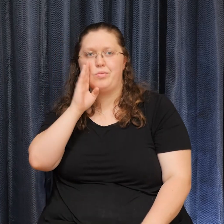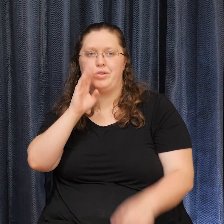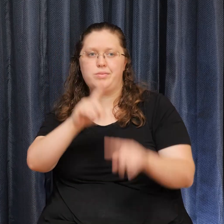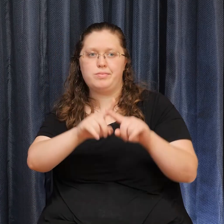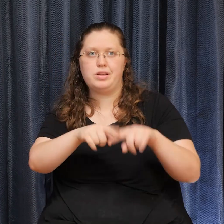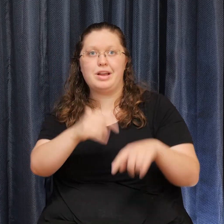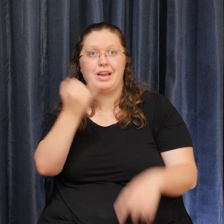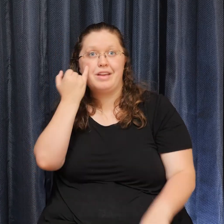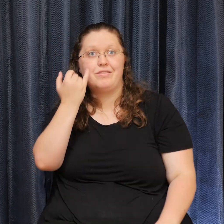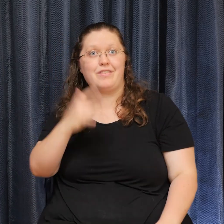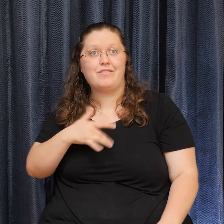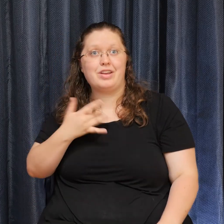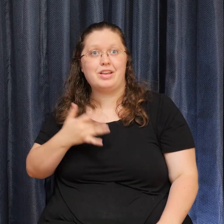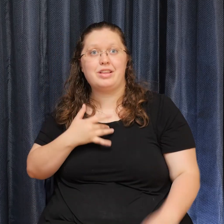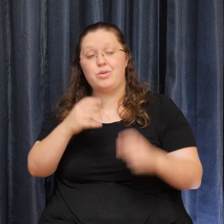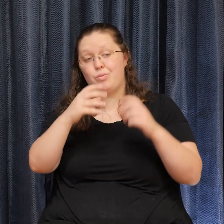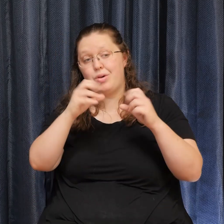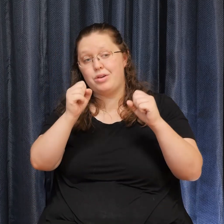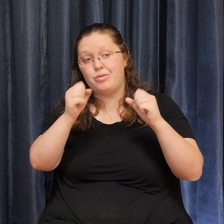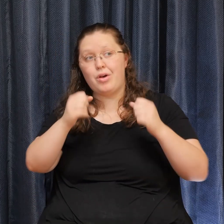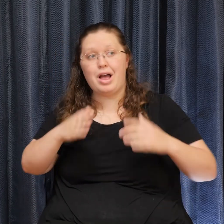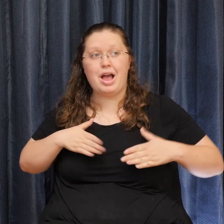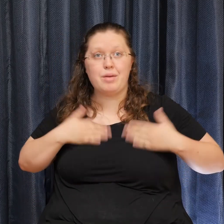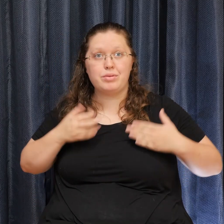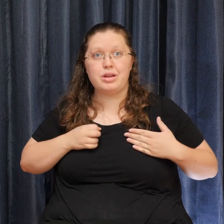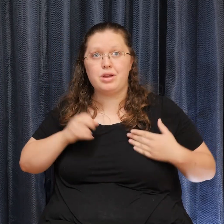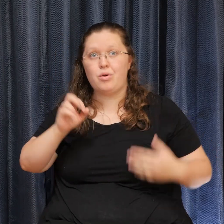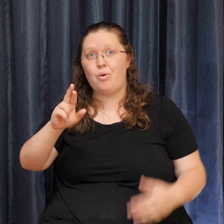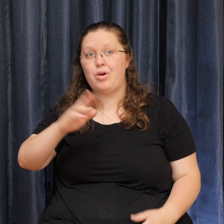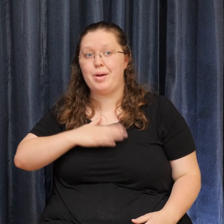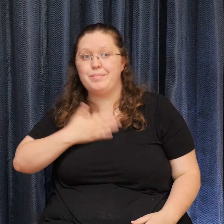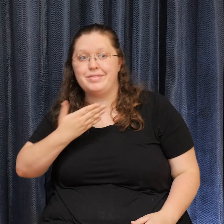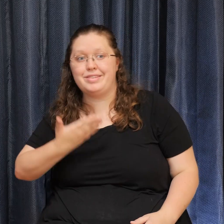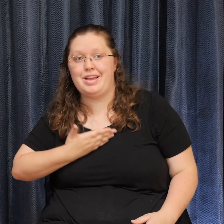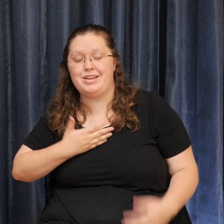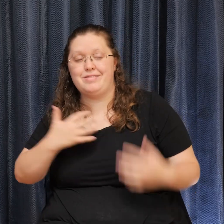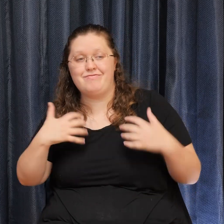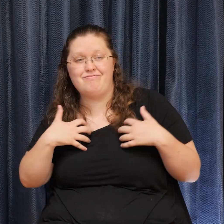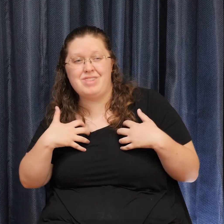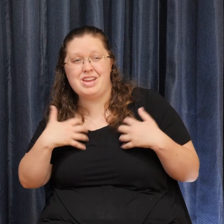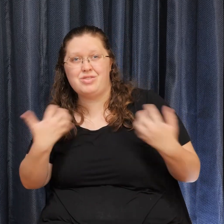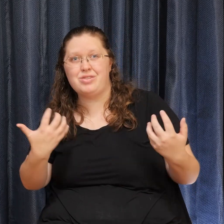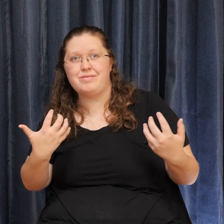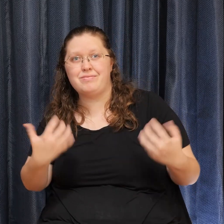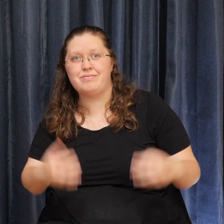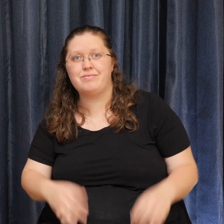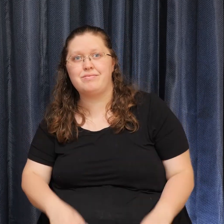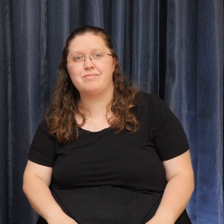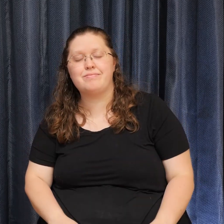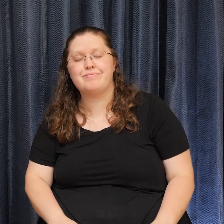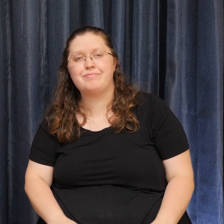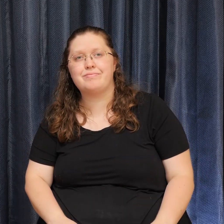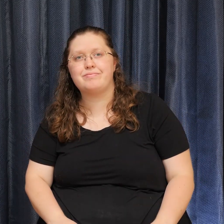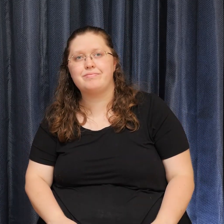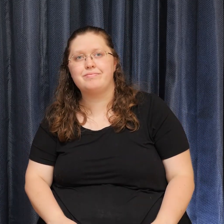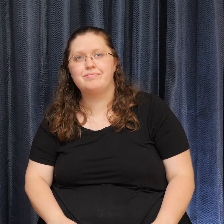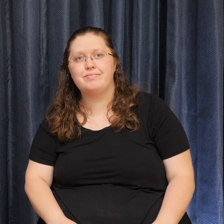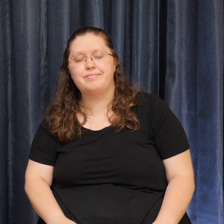Or upset Angry Or jealous I found myself In that state One day This past